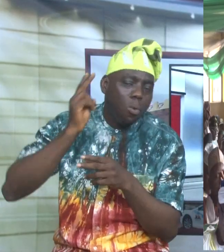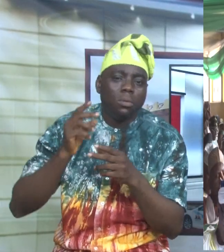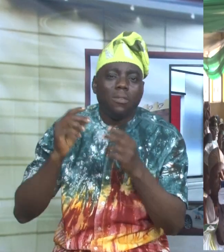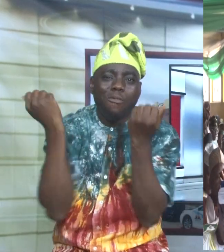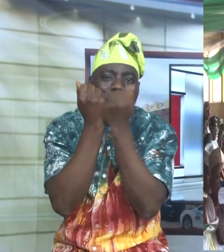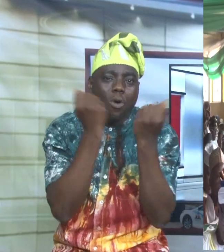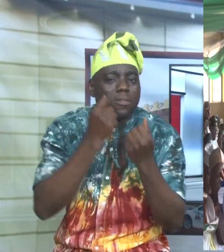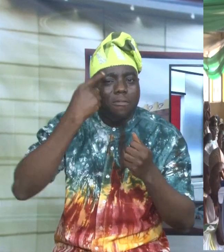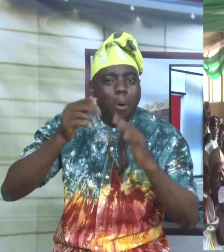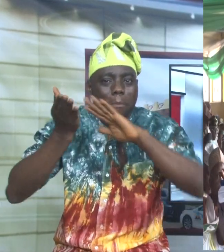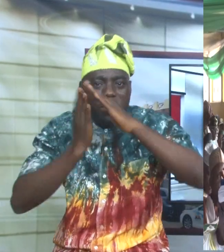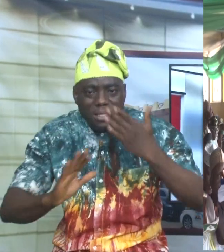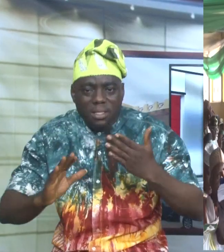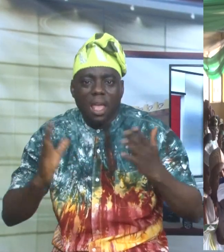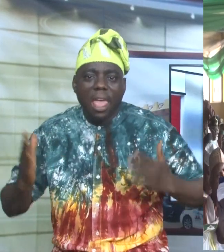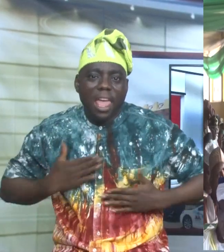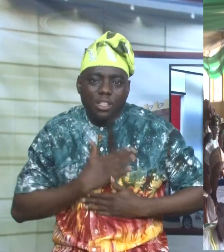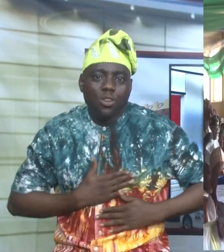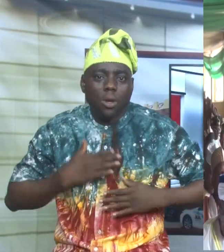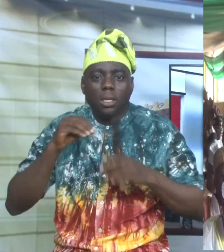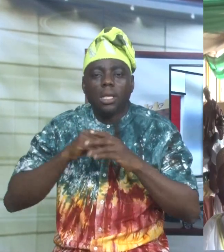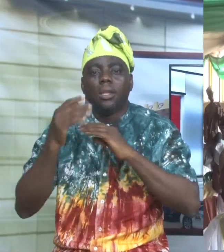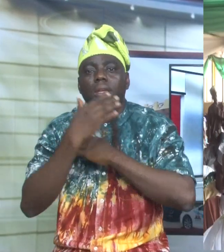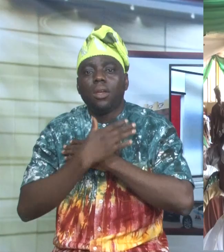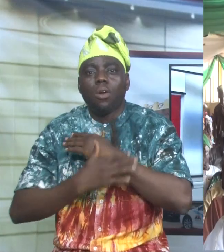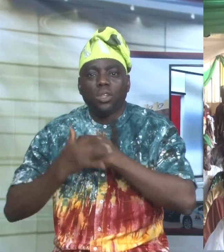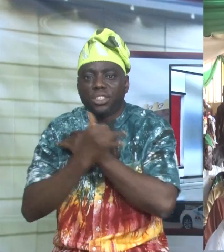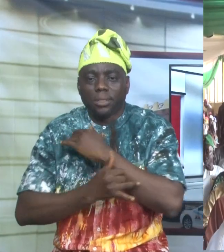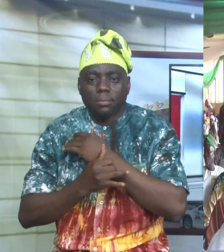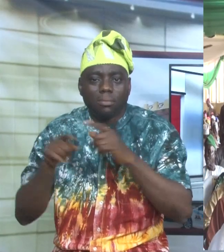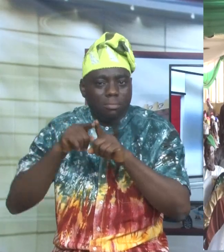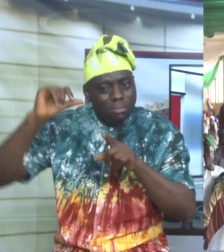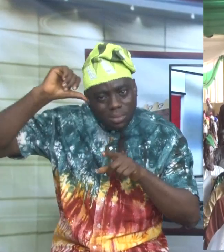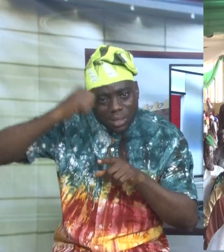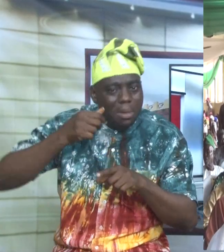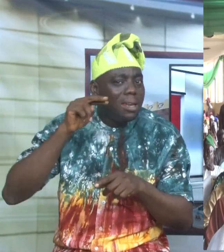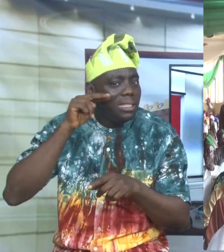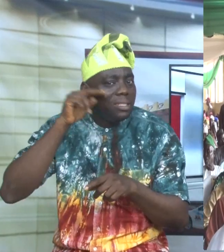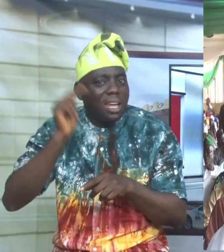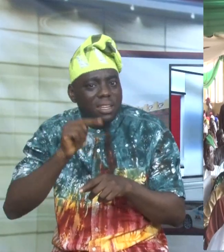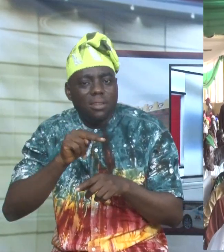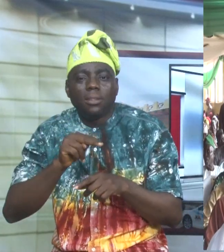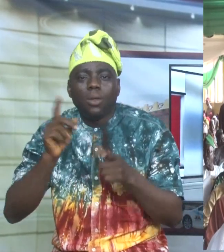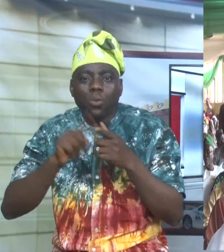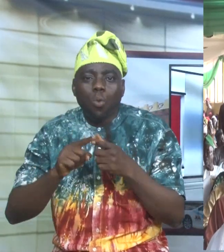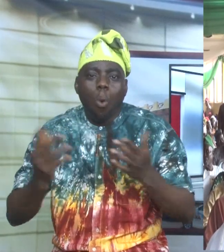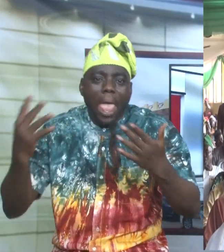tranquility be enjoyed in the country, while also reminding Nigerians of the need to embrace peace and